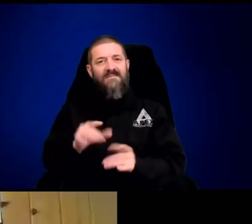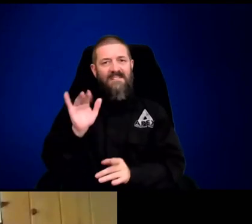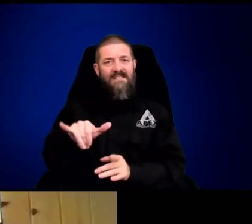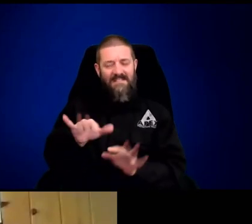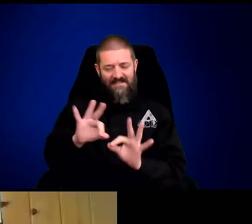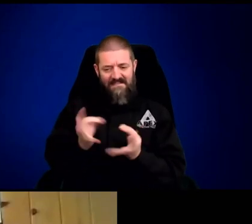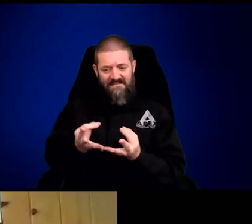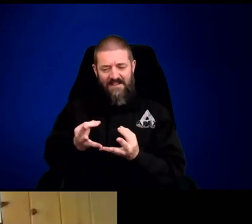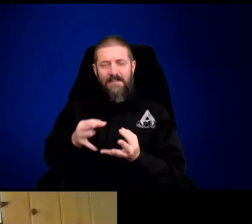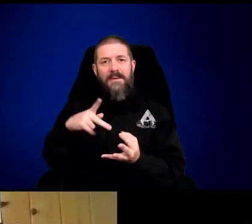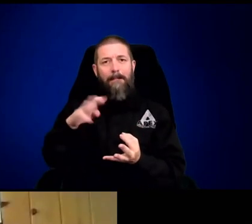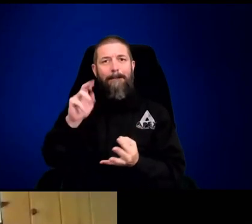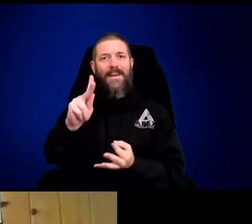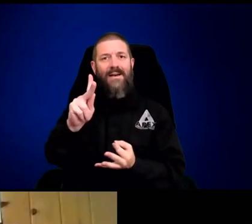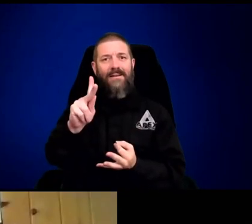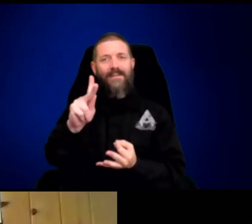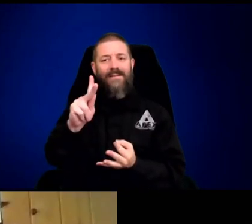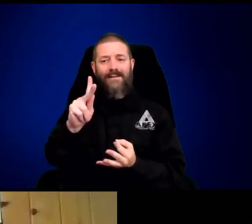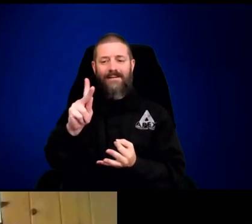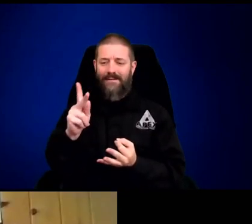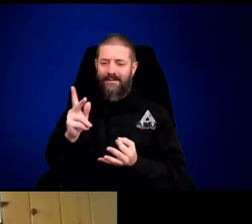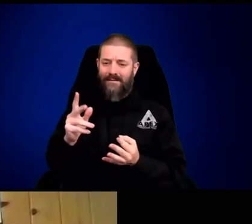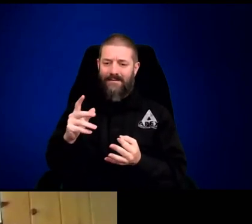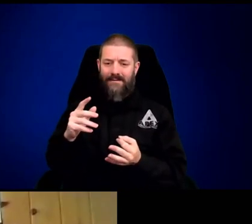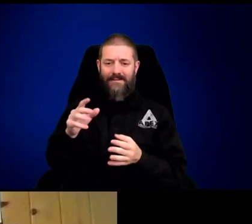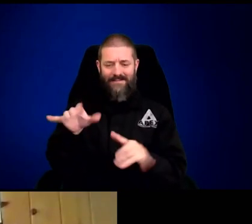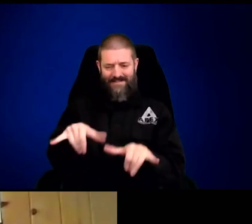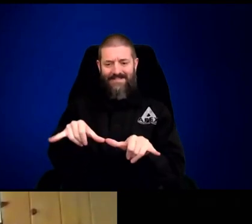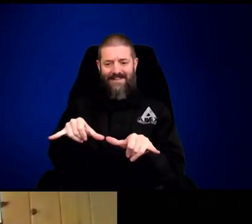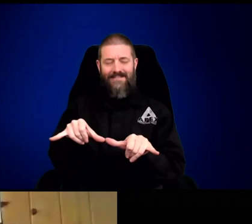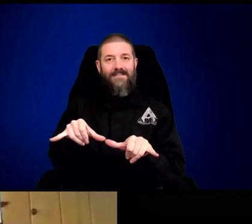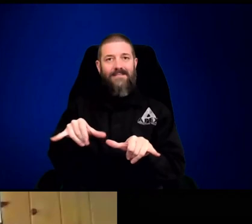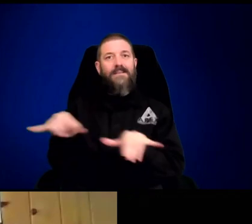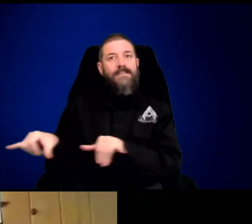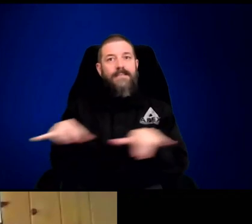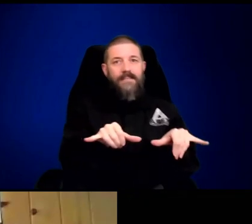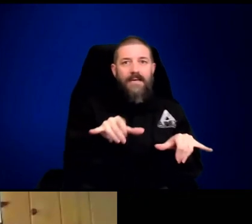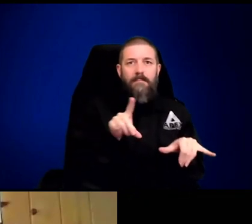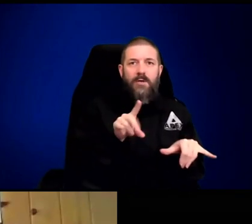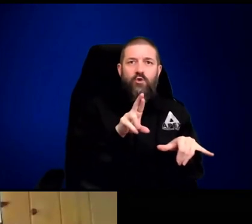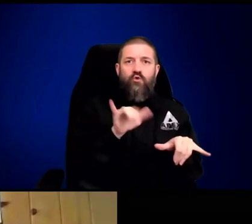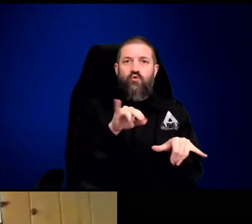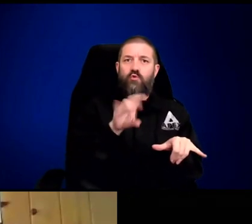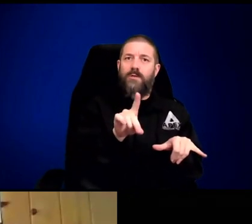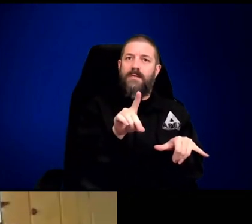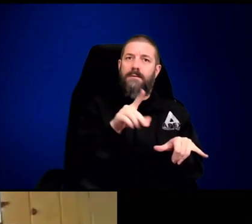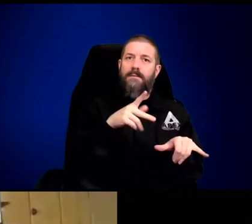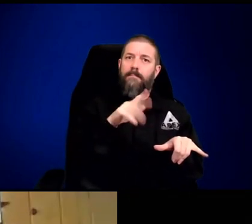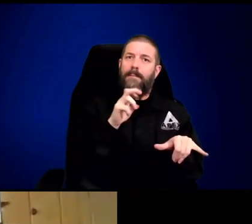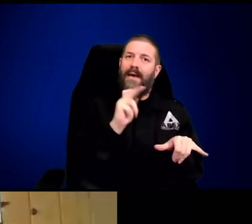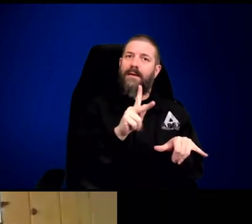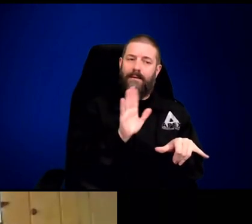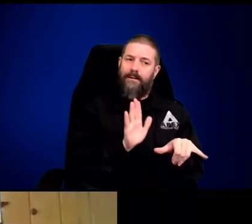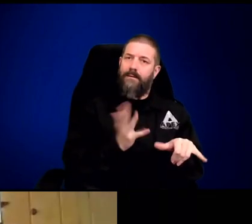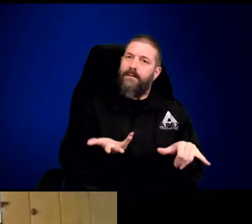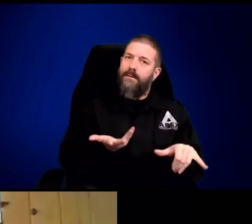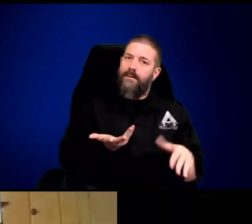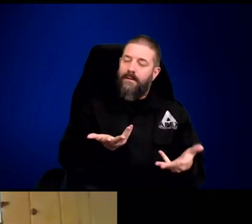That was great. And I want to touch on that a little bit, the pack size. So it's almost as big as the